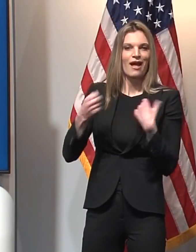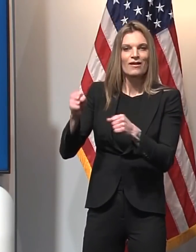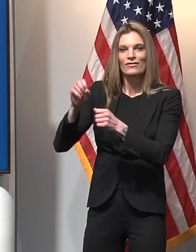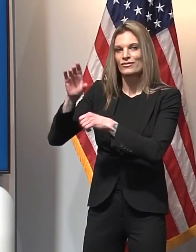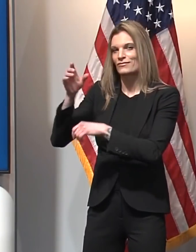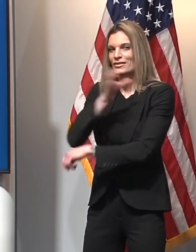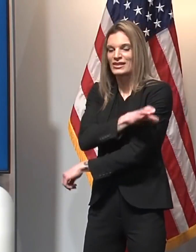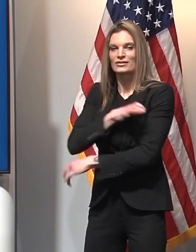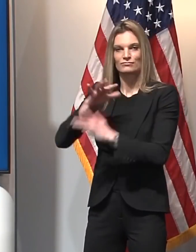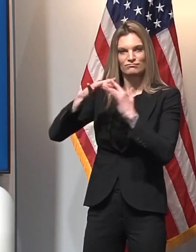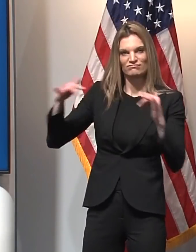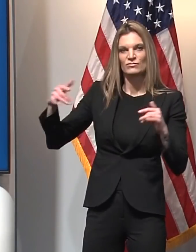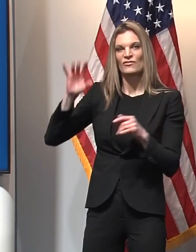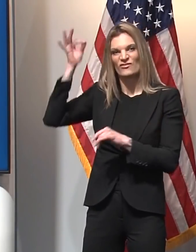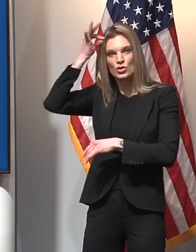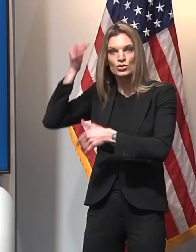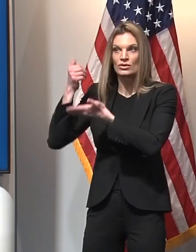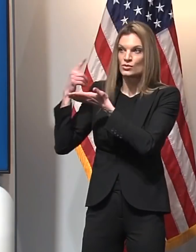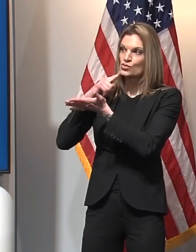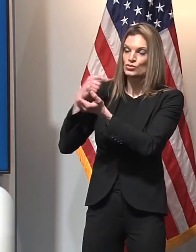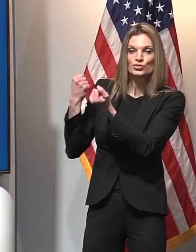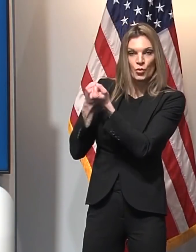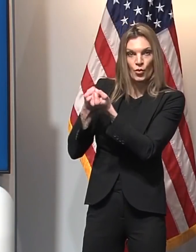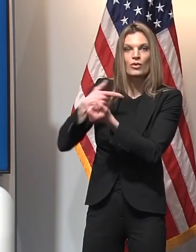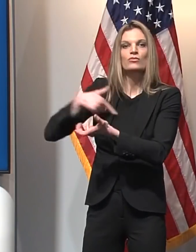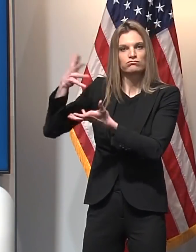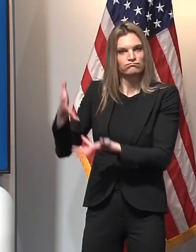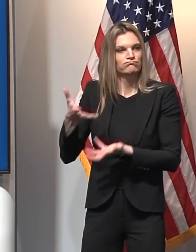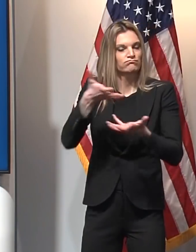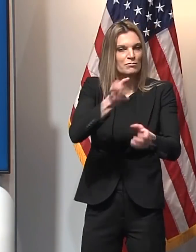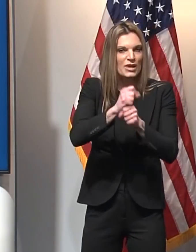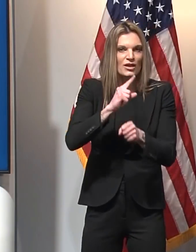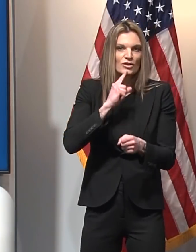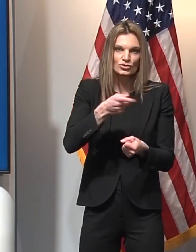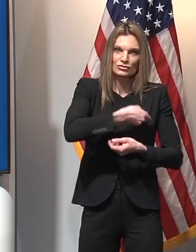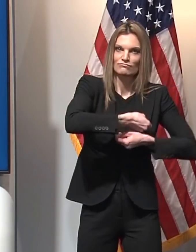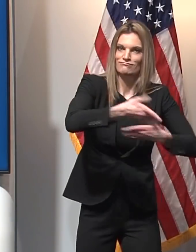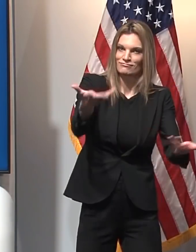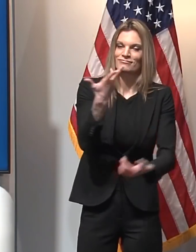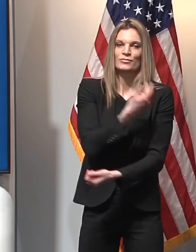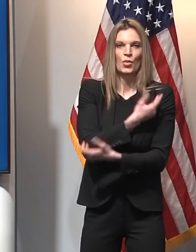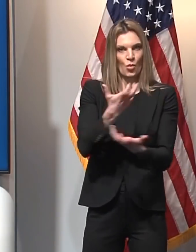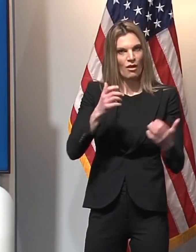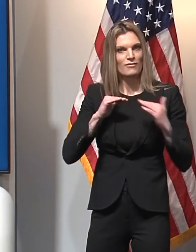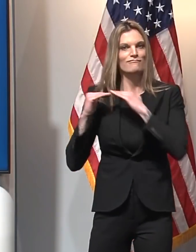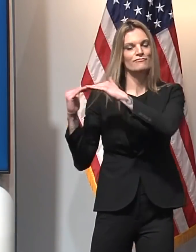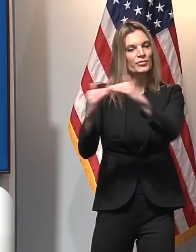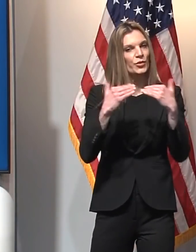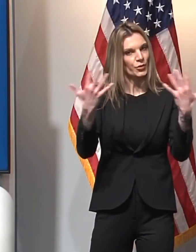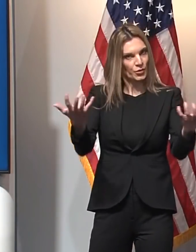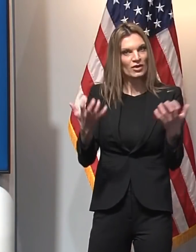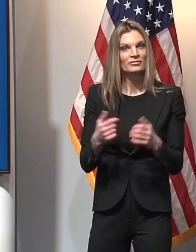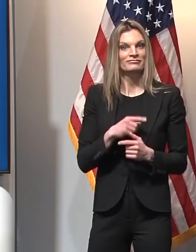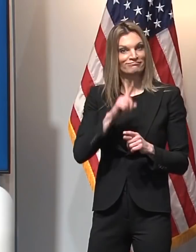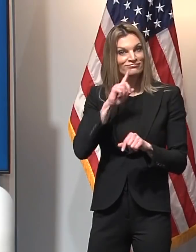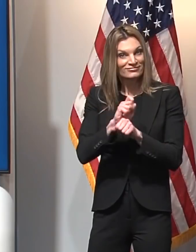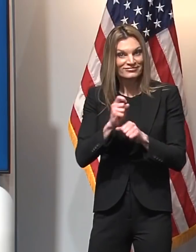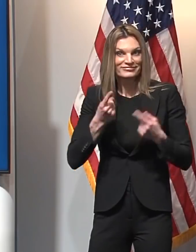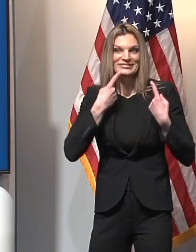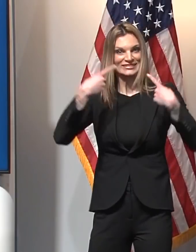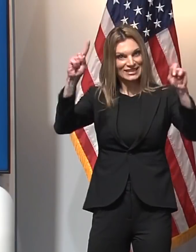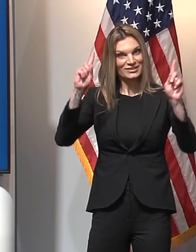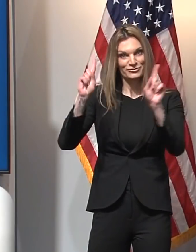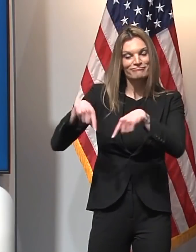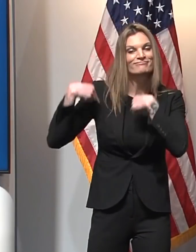FQHCs. We want everyone to have equal access to the vaccine and we are well on our way to making that